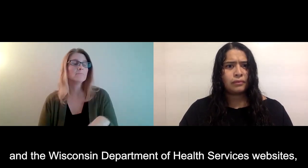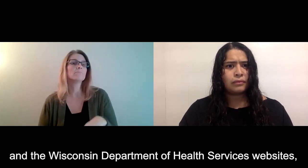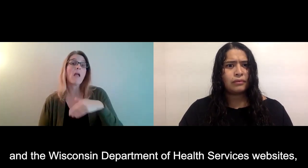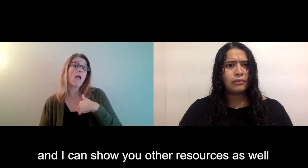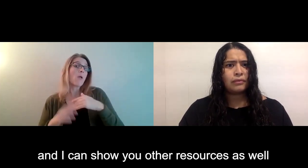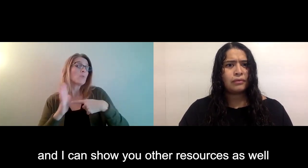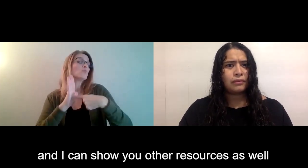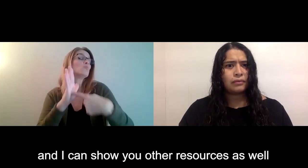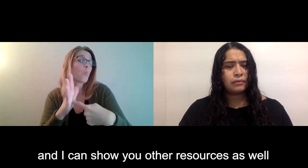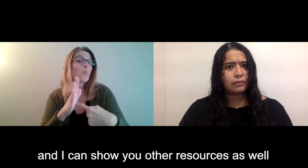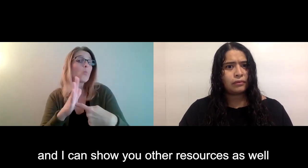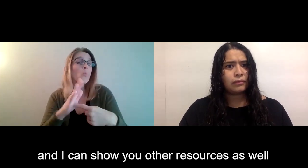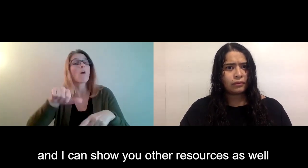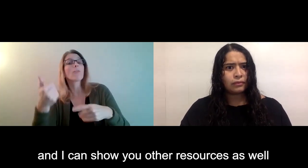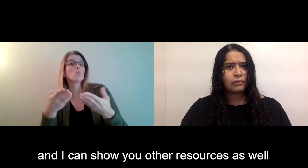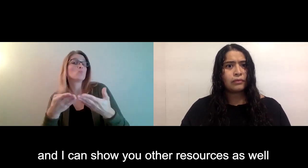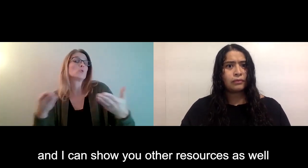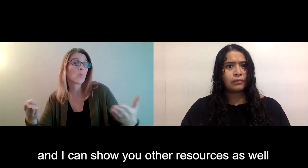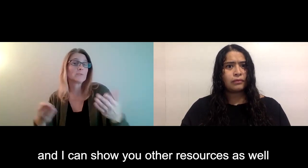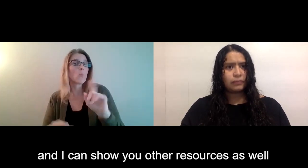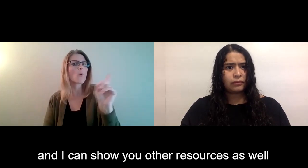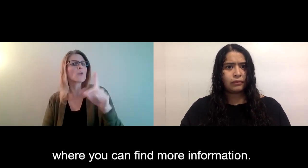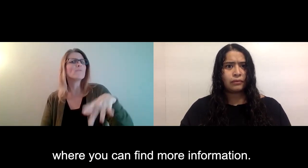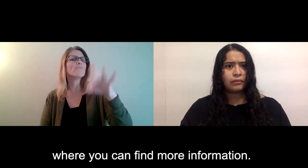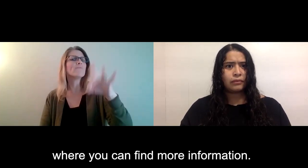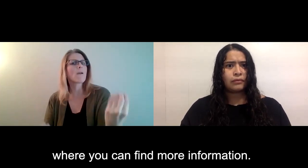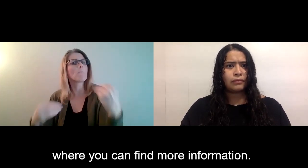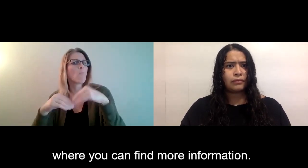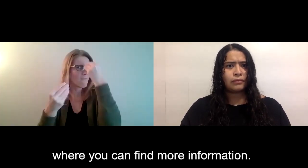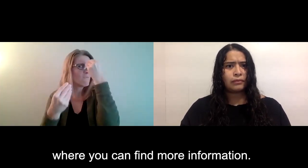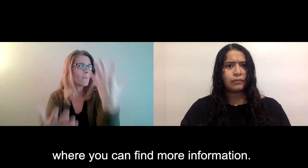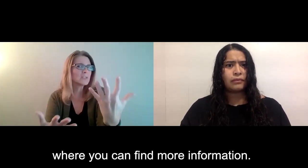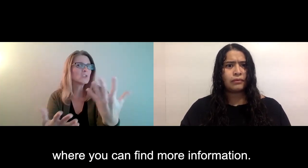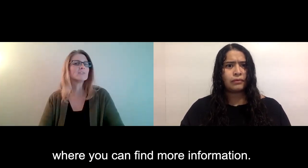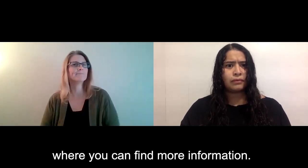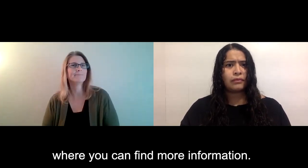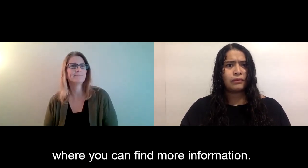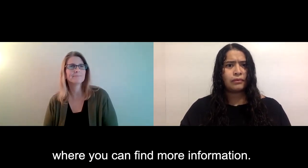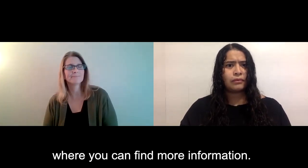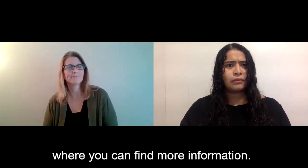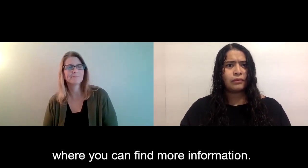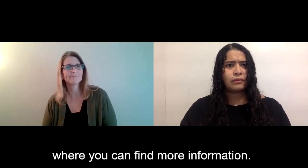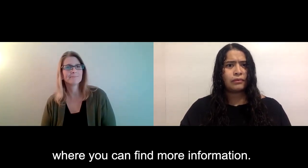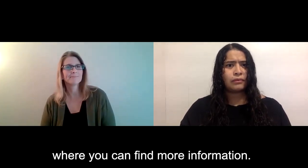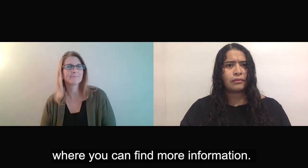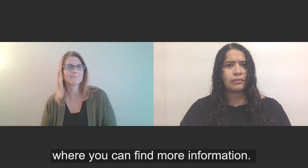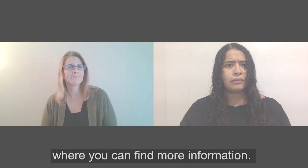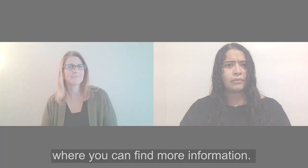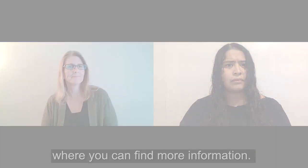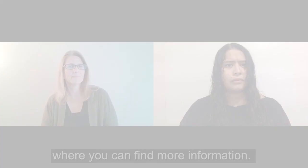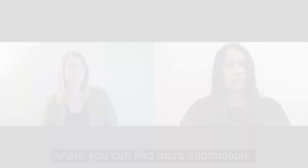Health Services website, and I can show you other resources as well where you can find more information.